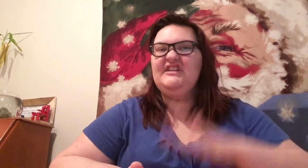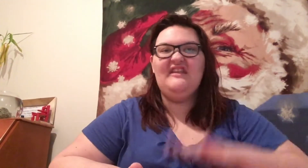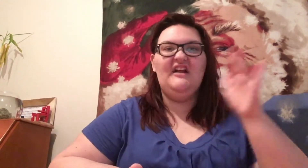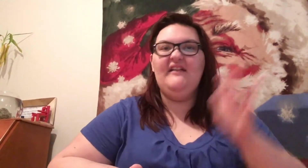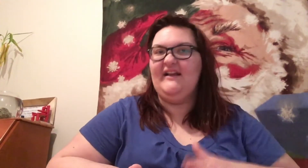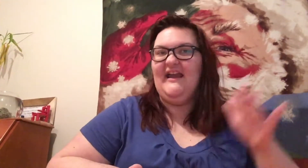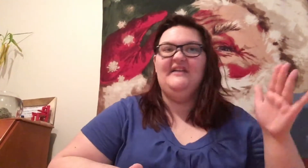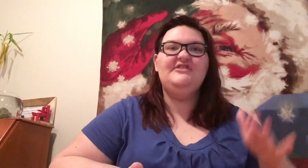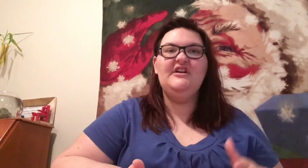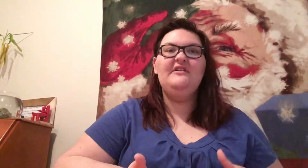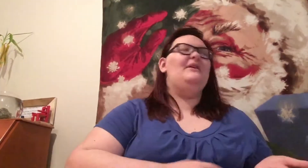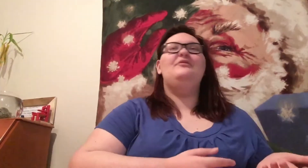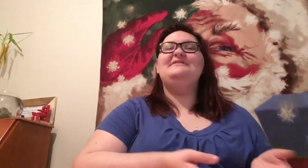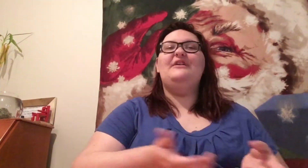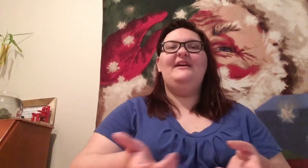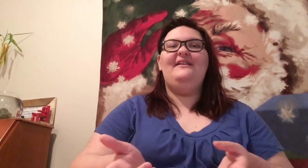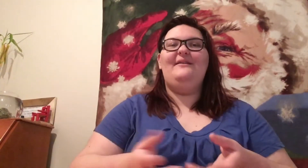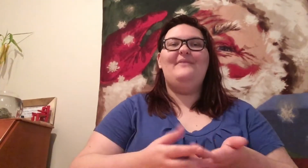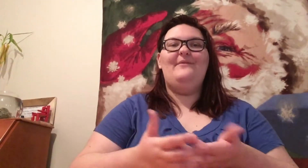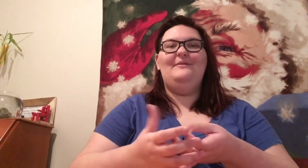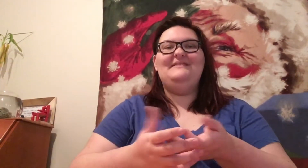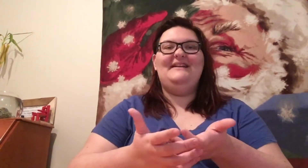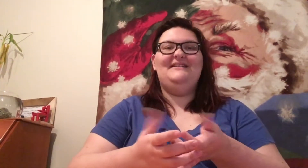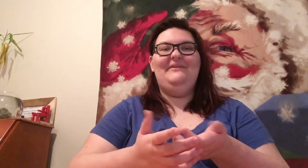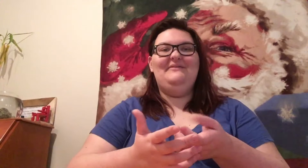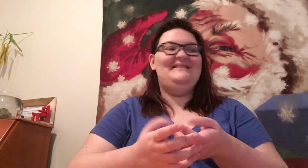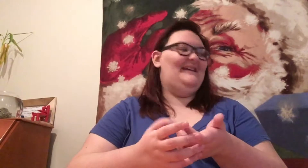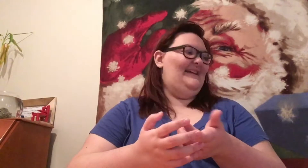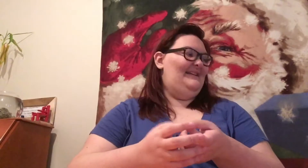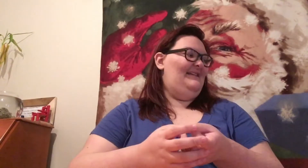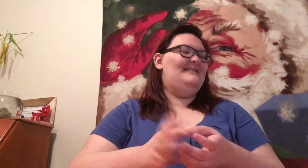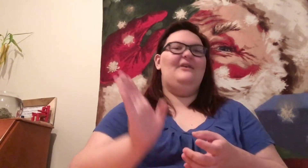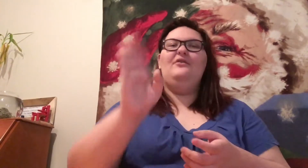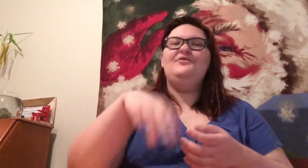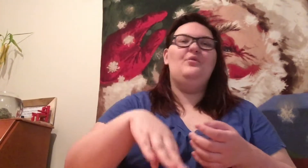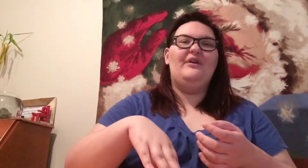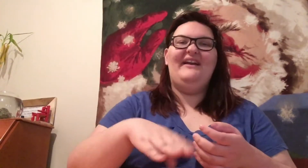there. Like, answer. Like, oh, I'm sorry. Like, my mom was texting me one second. She's like, oh, no worries.